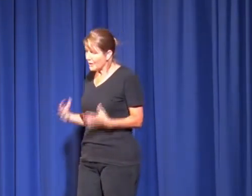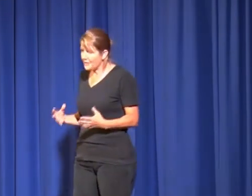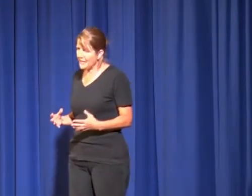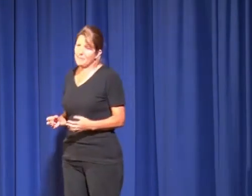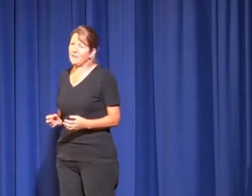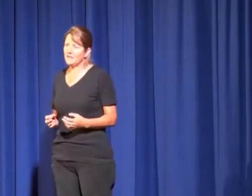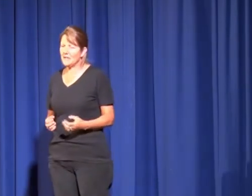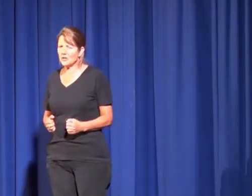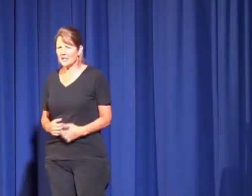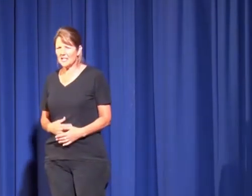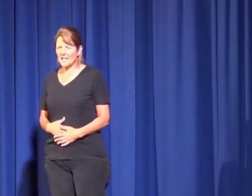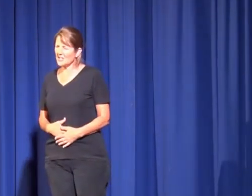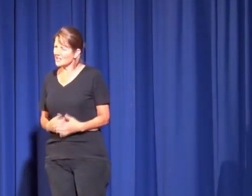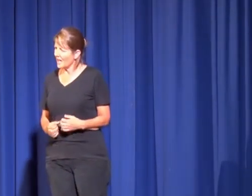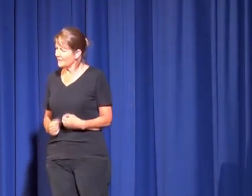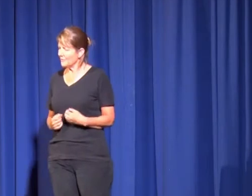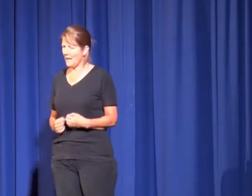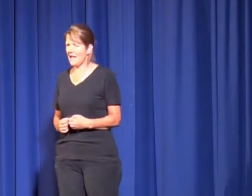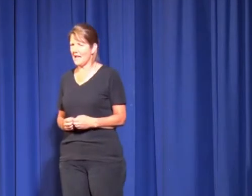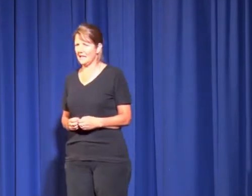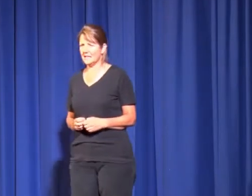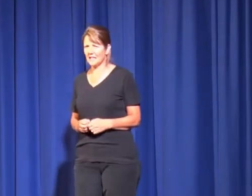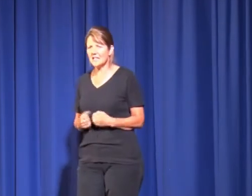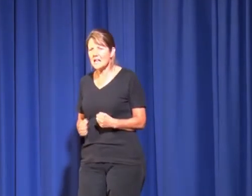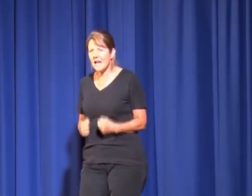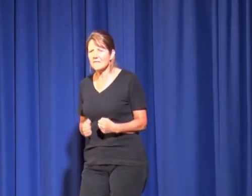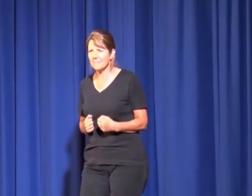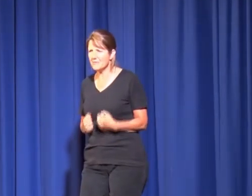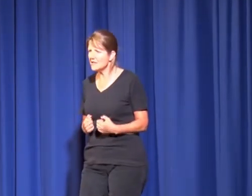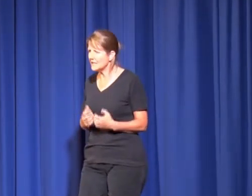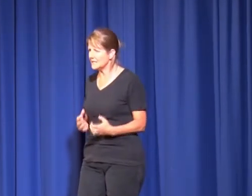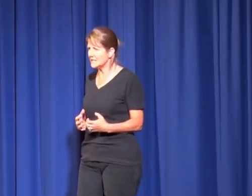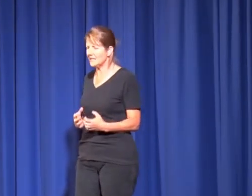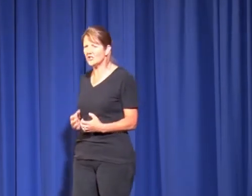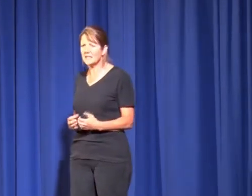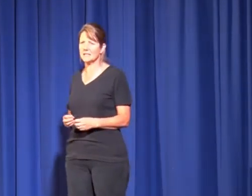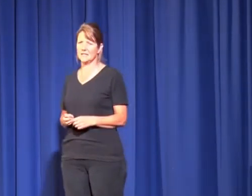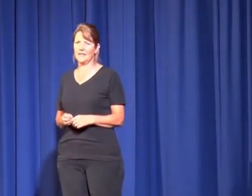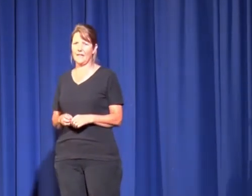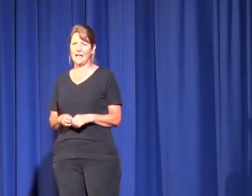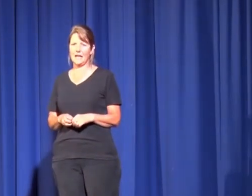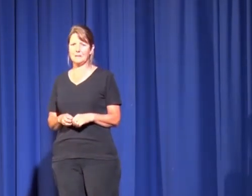when I think about the adventure, I just kind of felt bad inside. I didn't have that burning sense of injustice that they had.